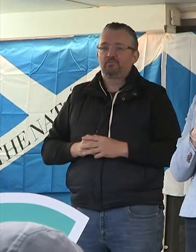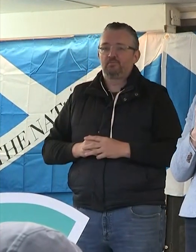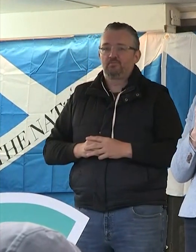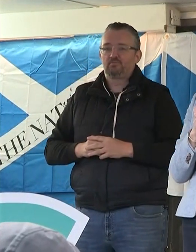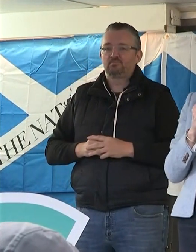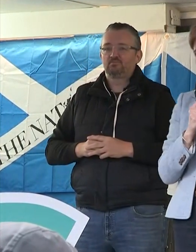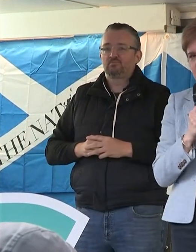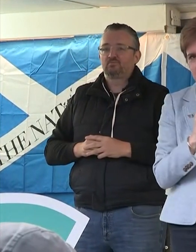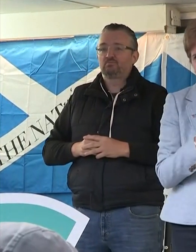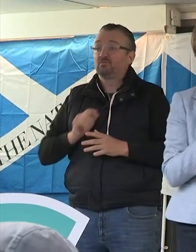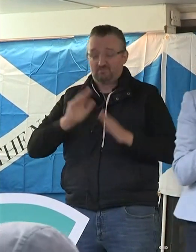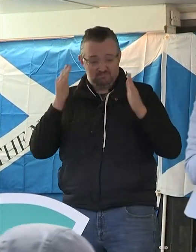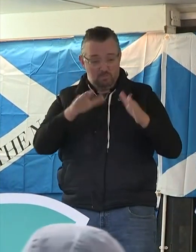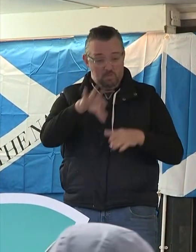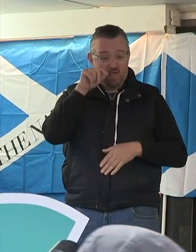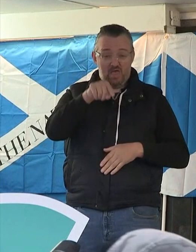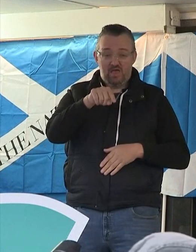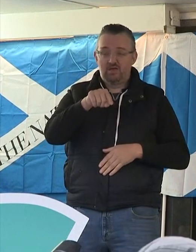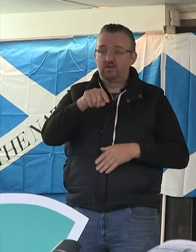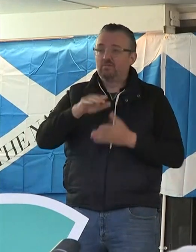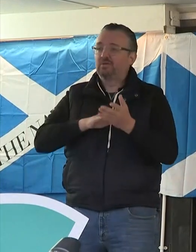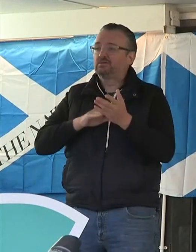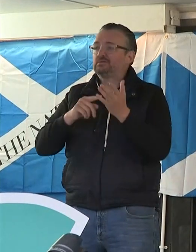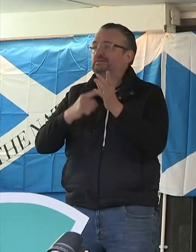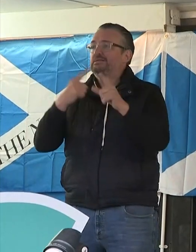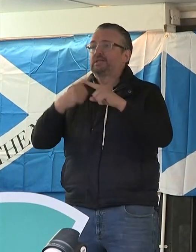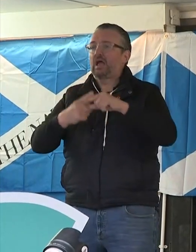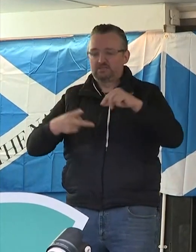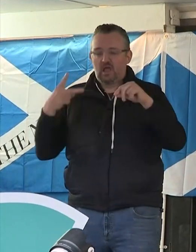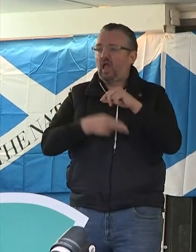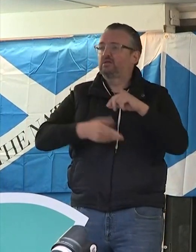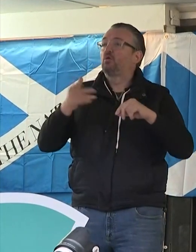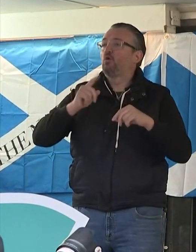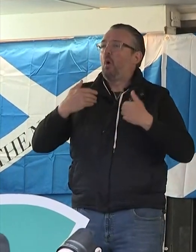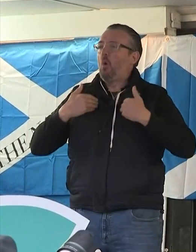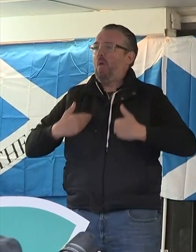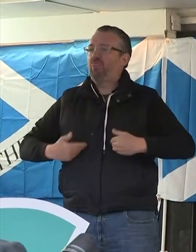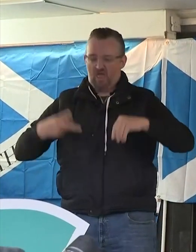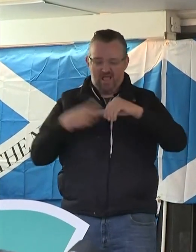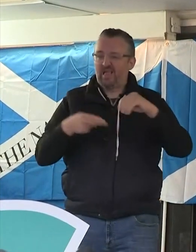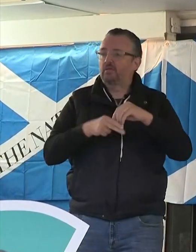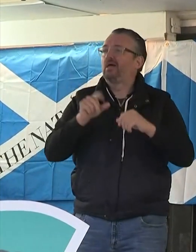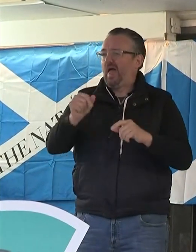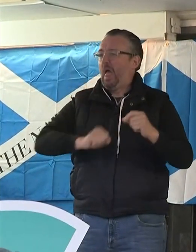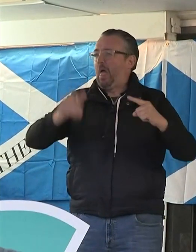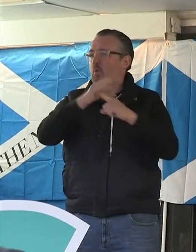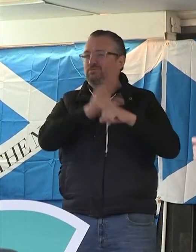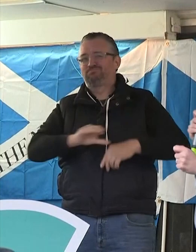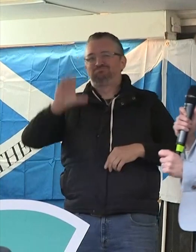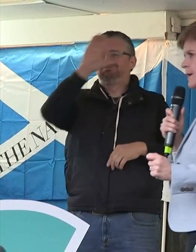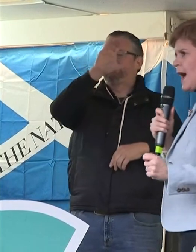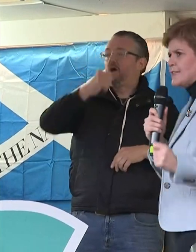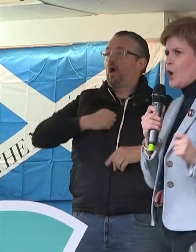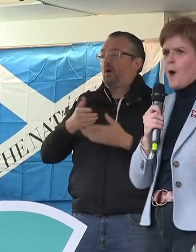A future where tax cuts for the wealthiest take priority over our